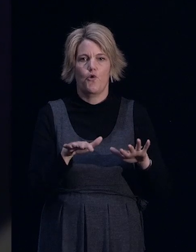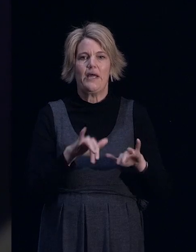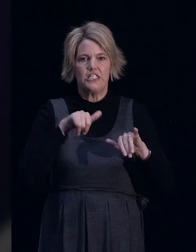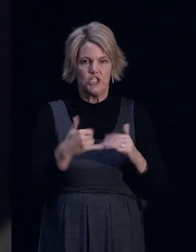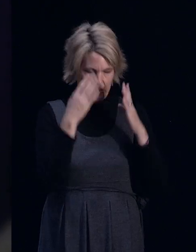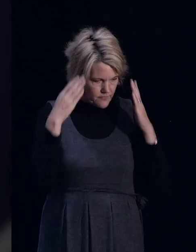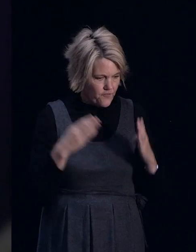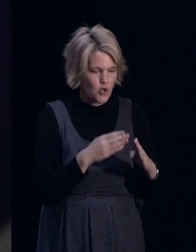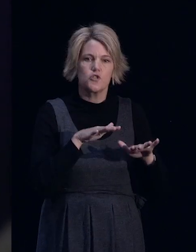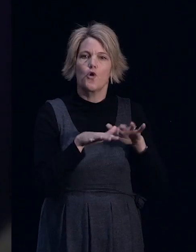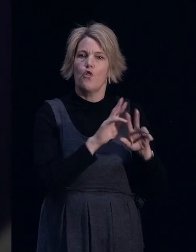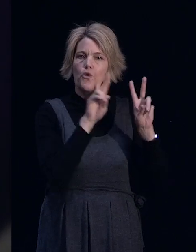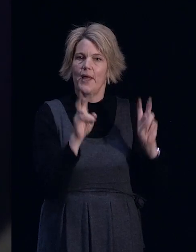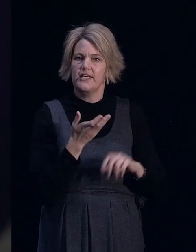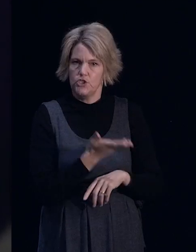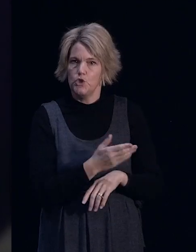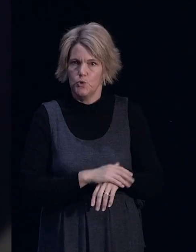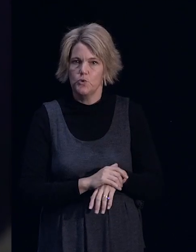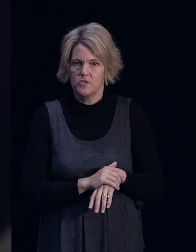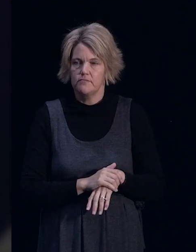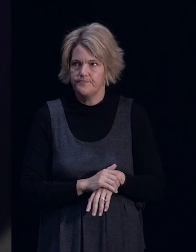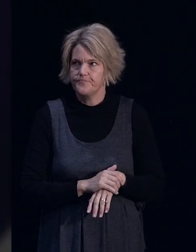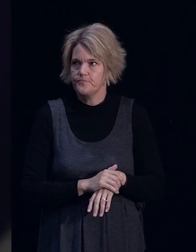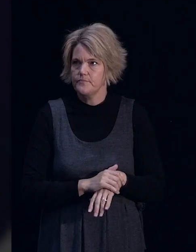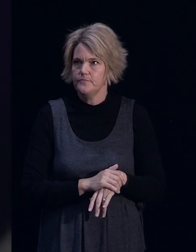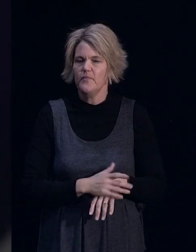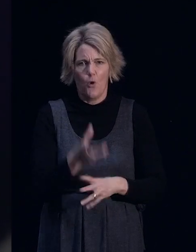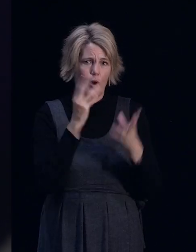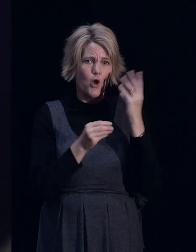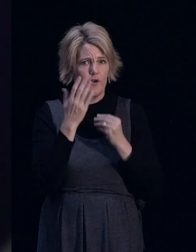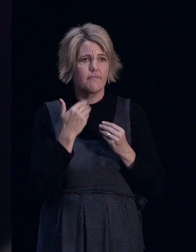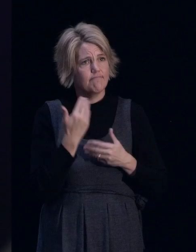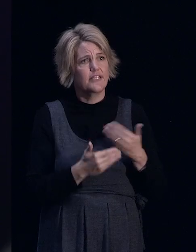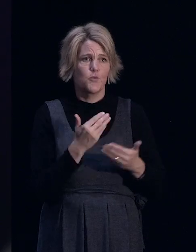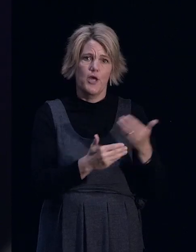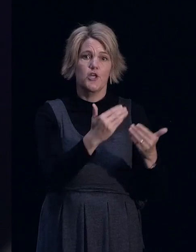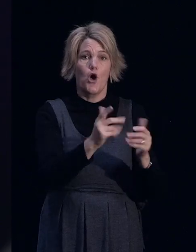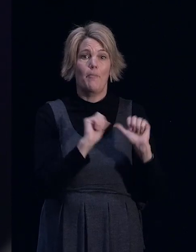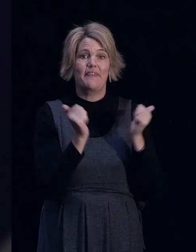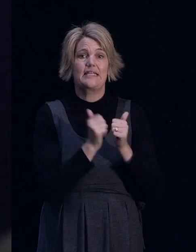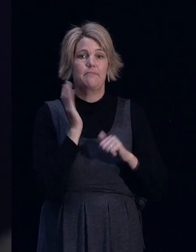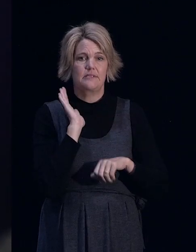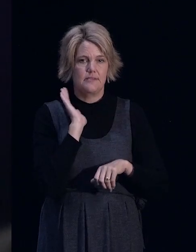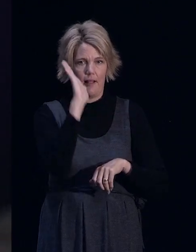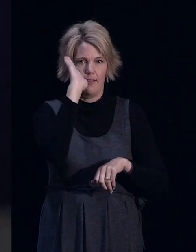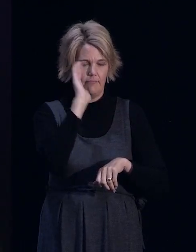with the issues. And yeah, we're learning as we go. But yeah, the team is still fully in place.